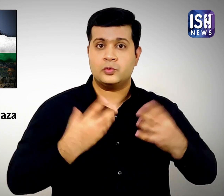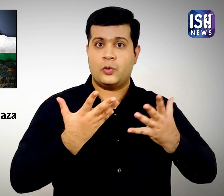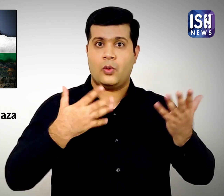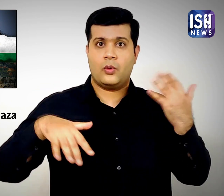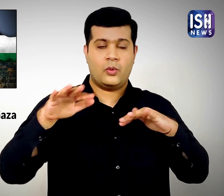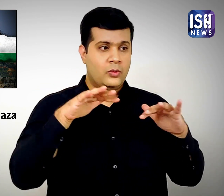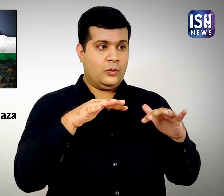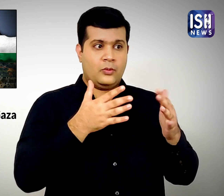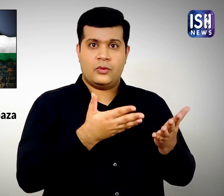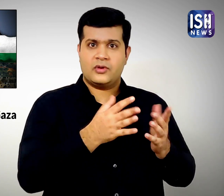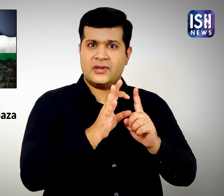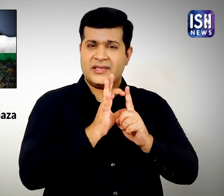-Palestine violence.